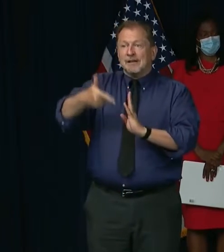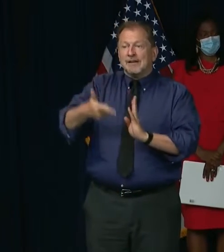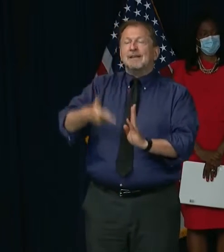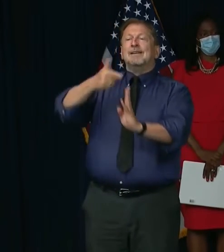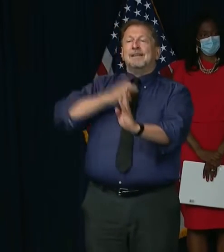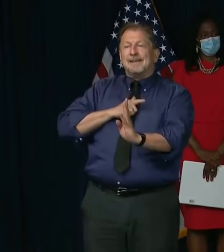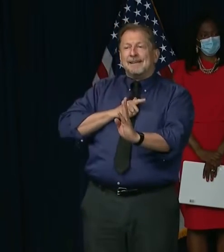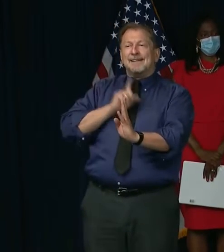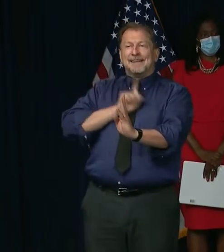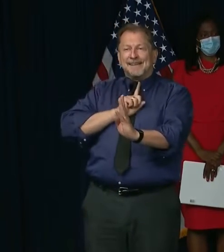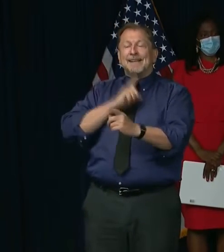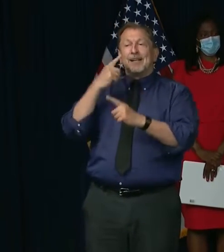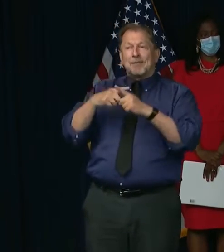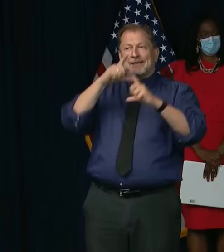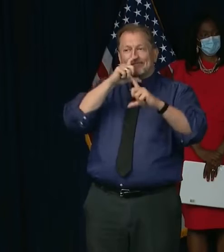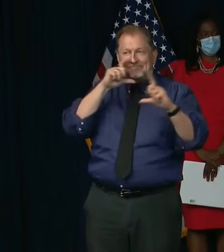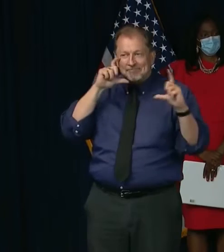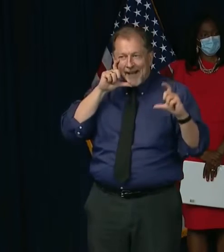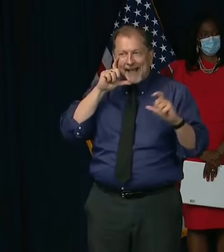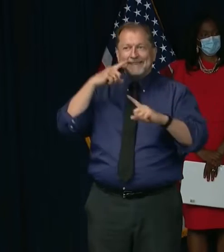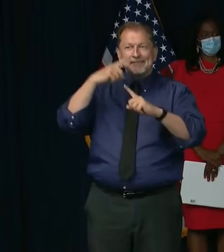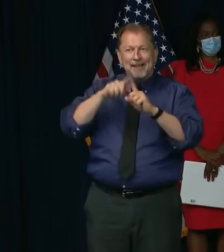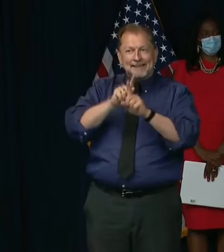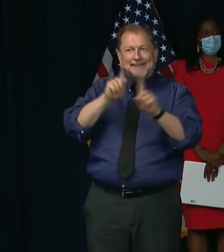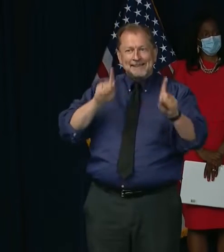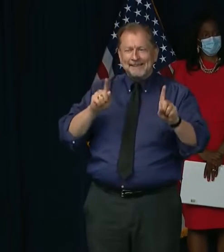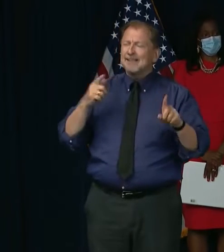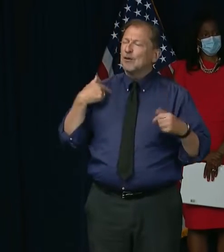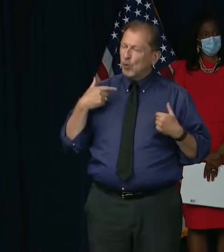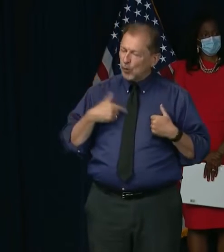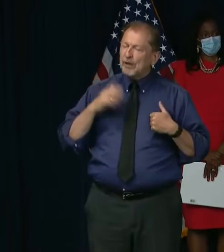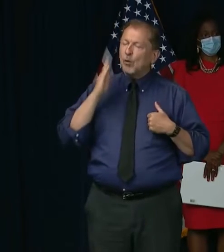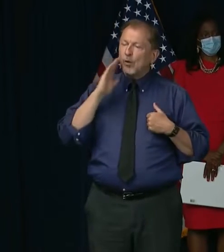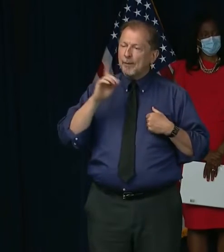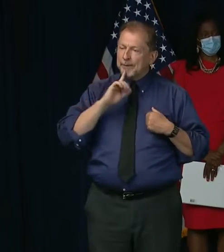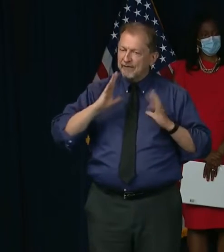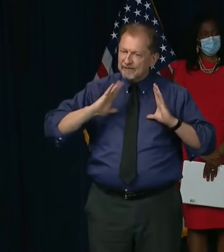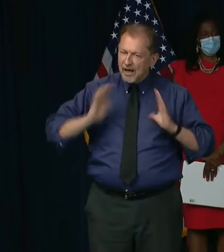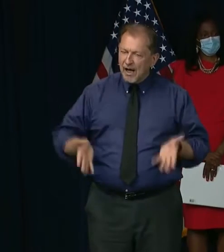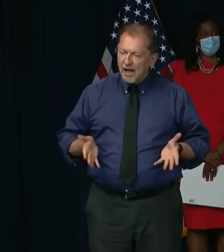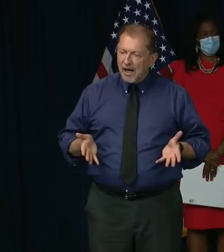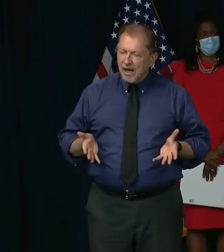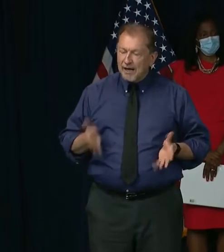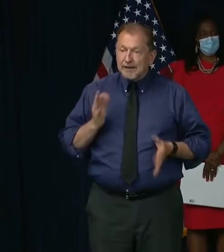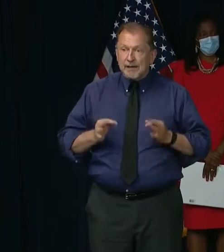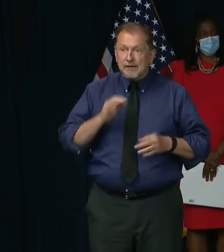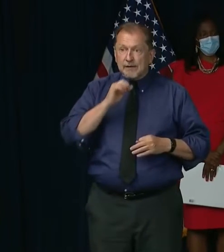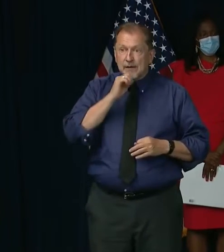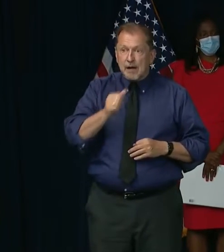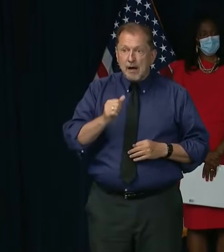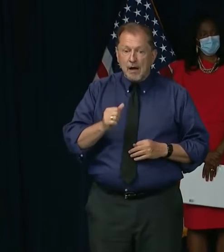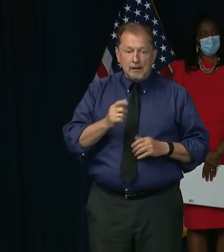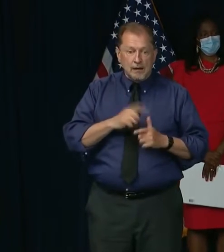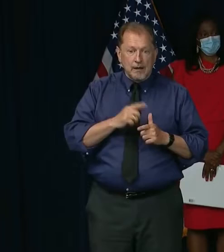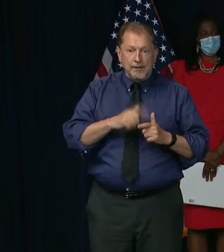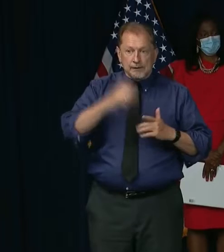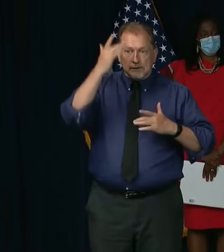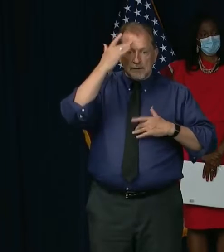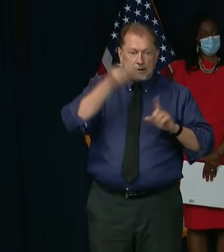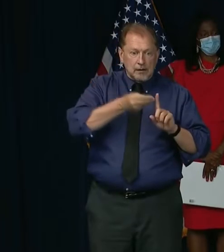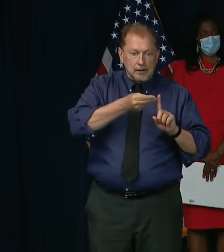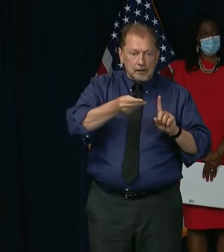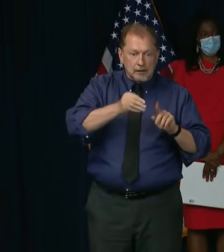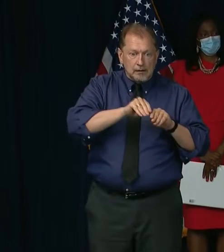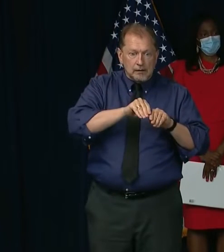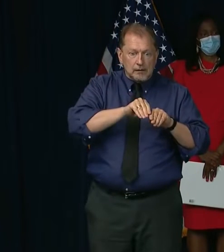wear our masks, we keep our distance, we'll be okay. If we don't, we'll see those little embers grow into the